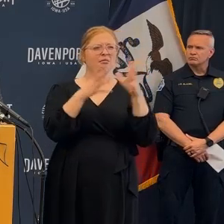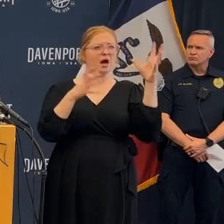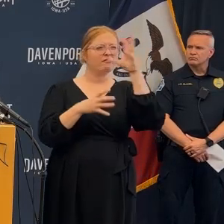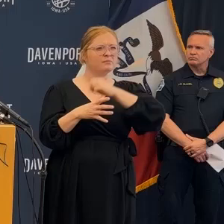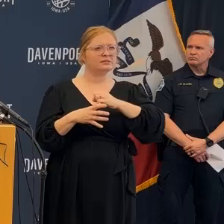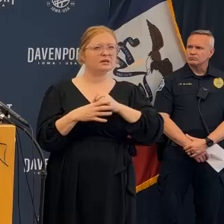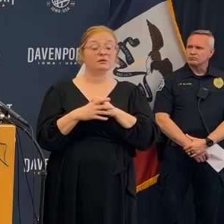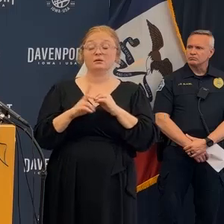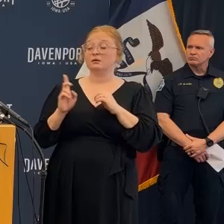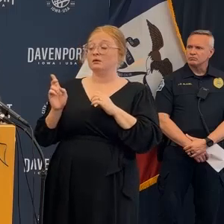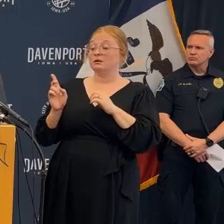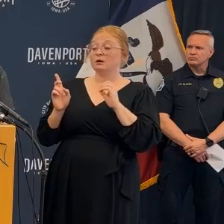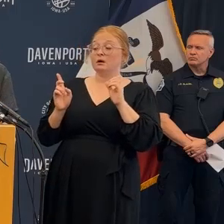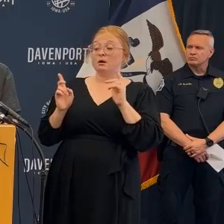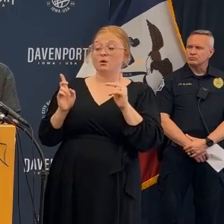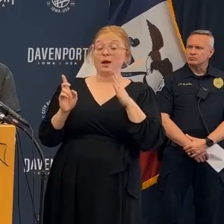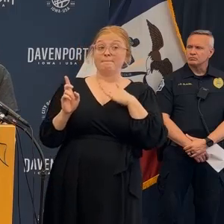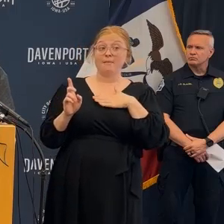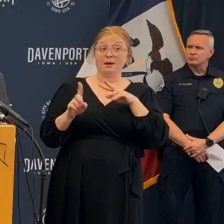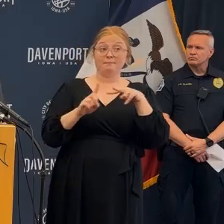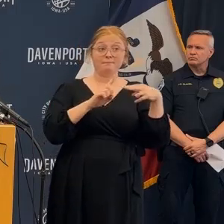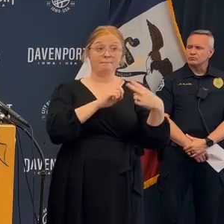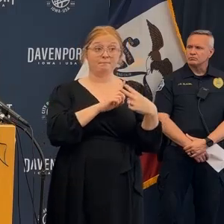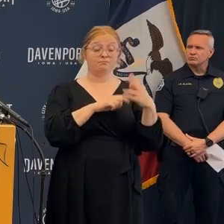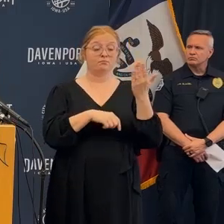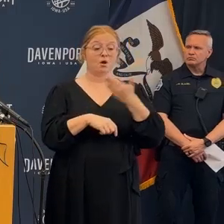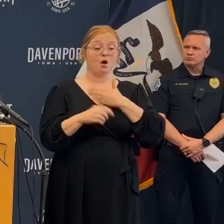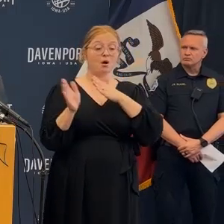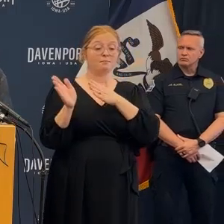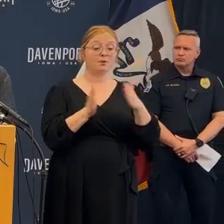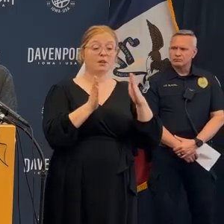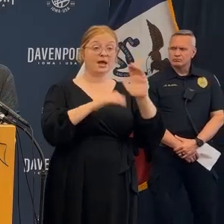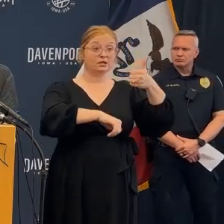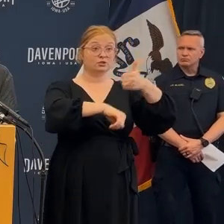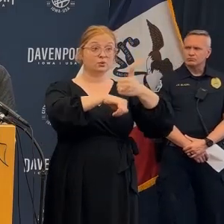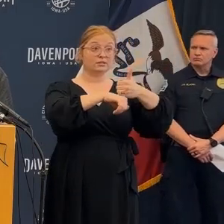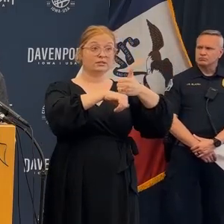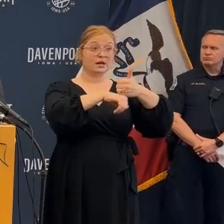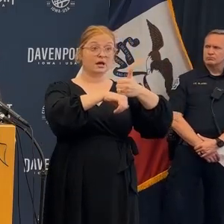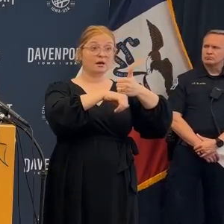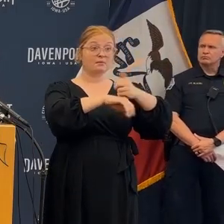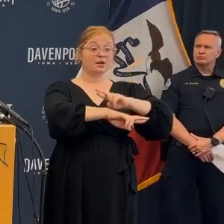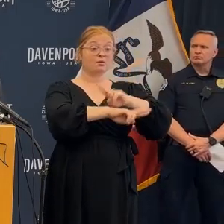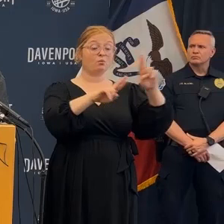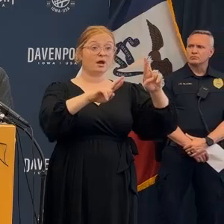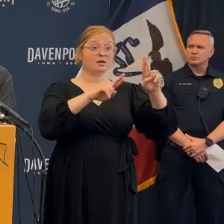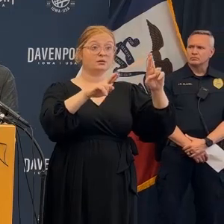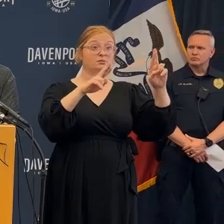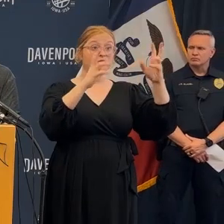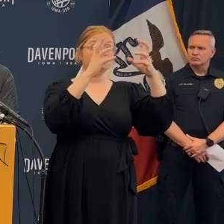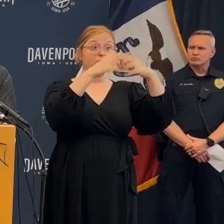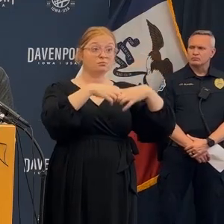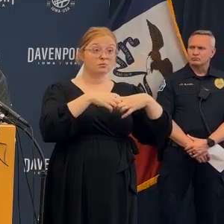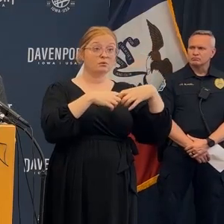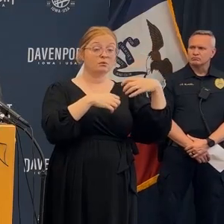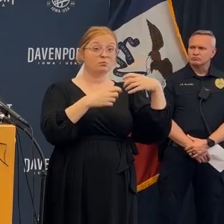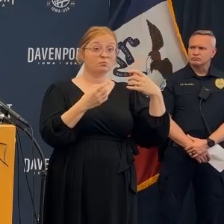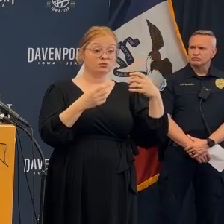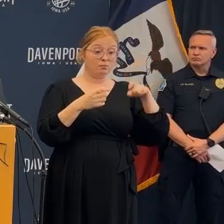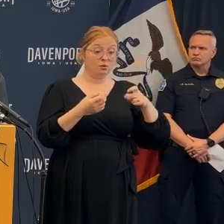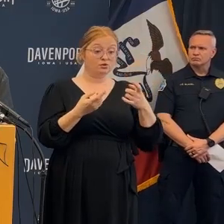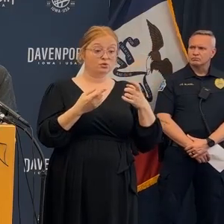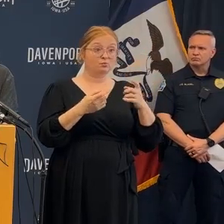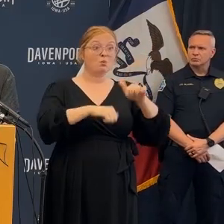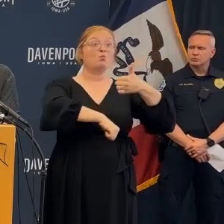two may be in here like for those who that just doesn't compute and kind of how was that seemingly missed to that degree early on so at